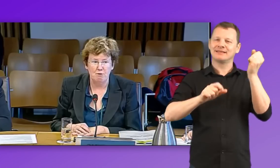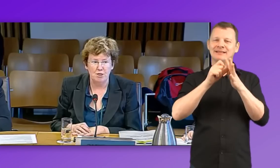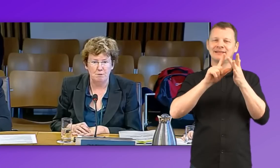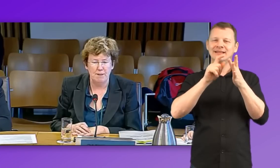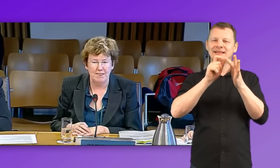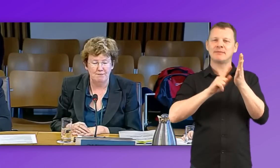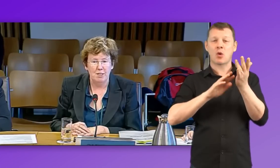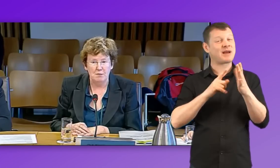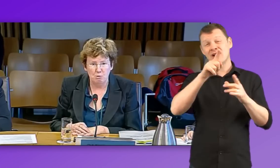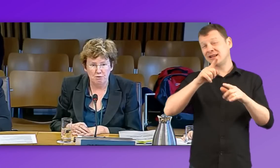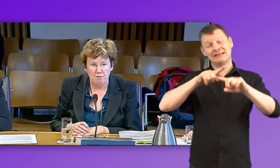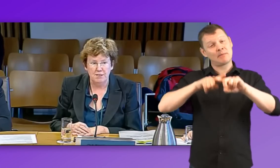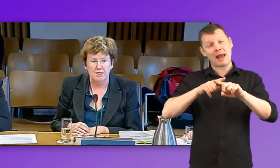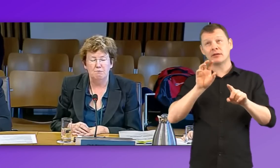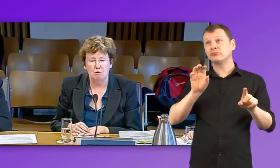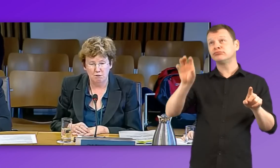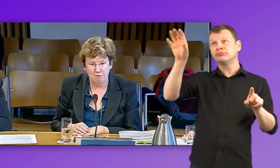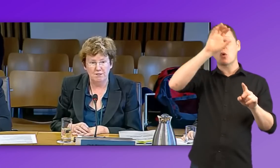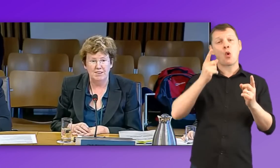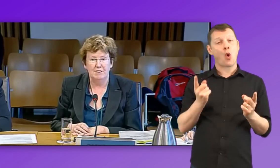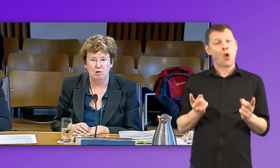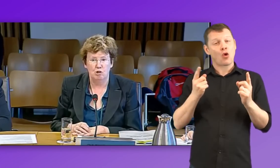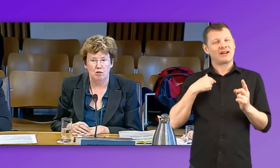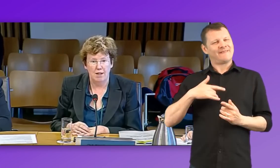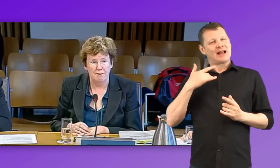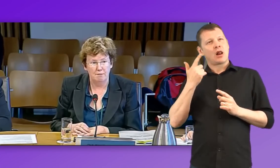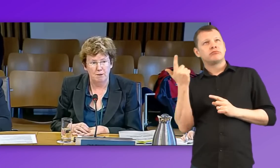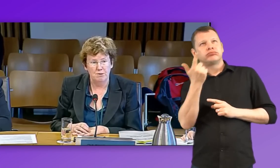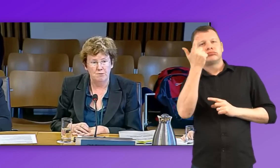authorities' perspective. Small authorities, rural authorities, struggle, I think, most.